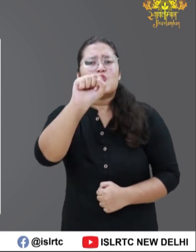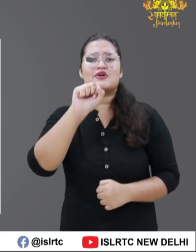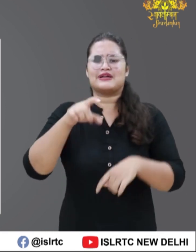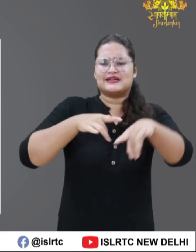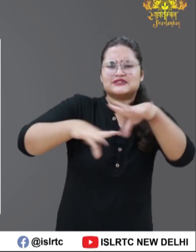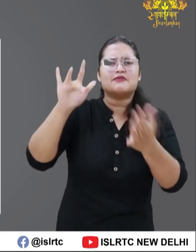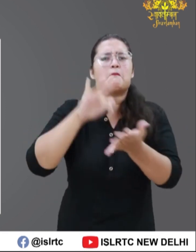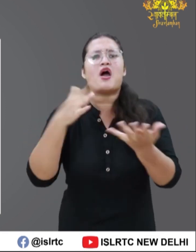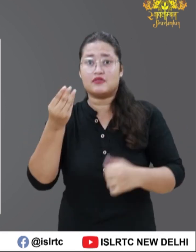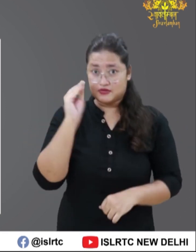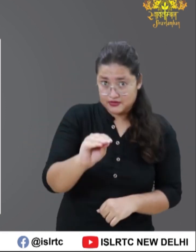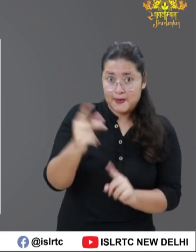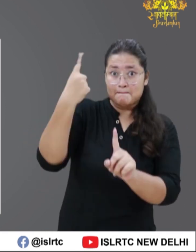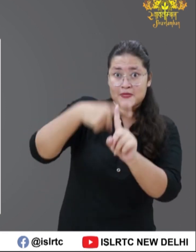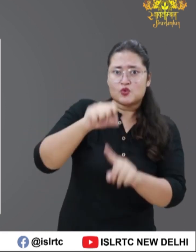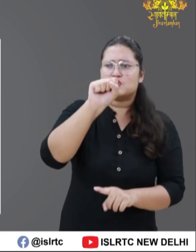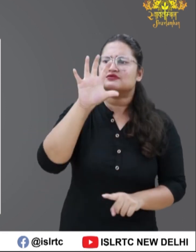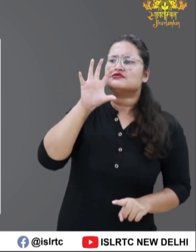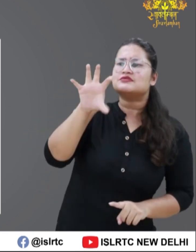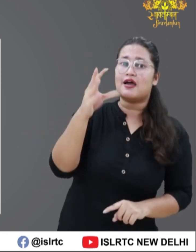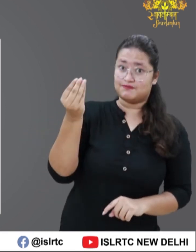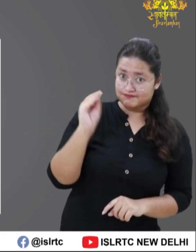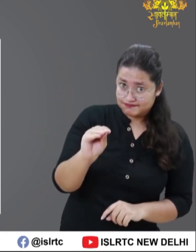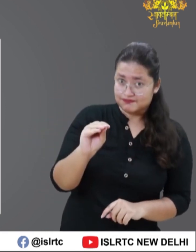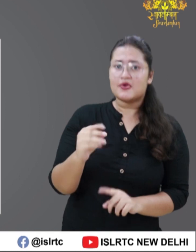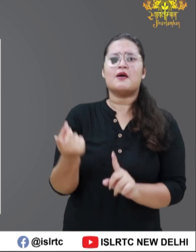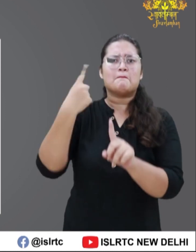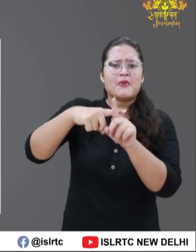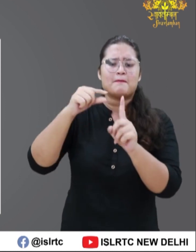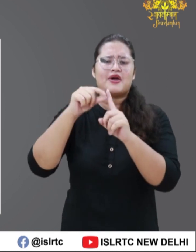your city, your state and your PIN code number.